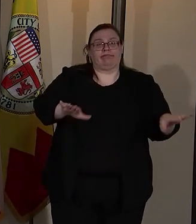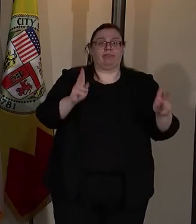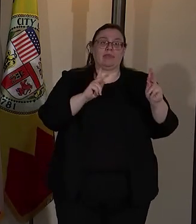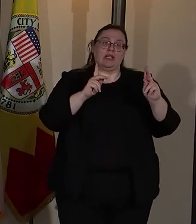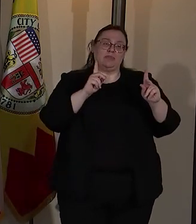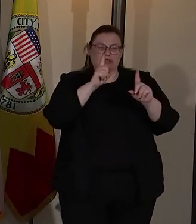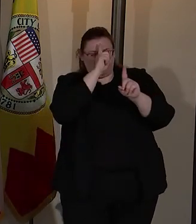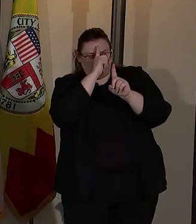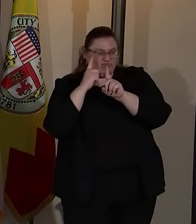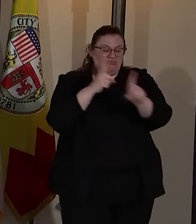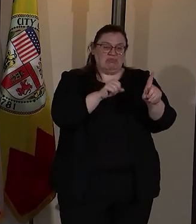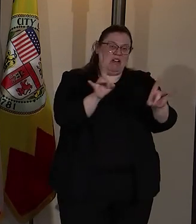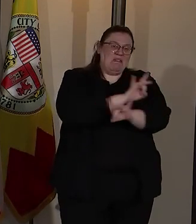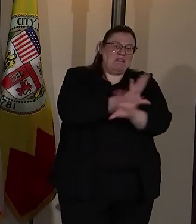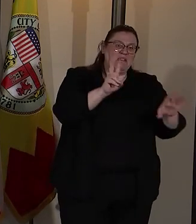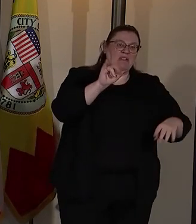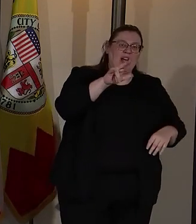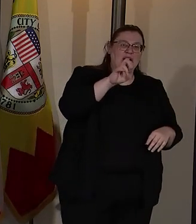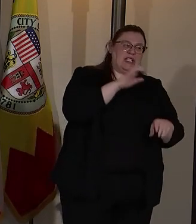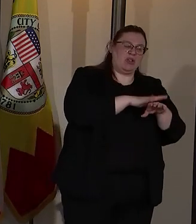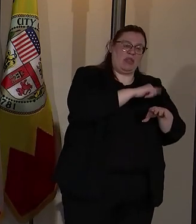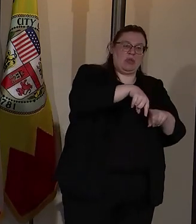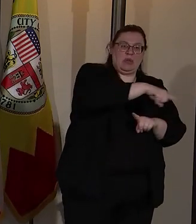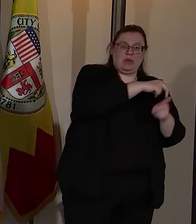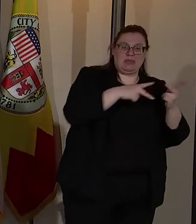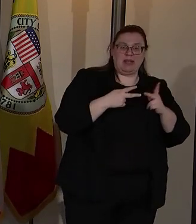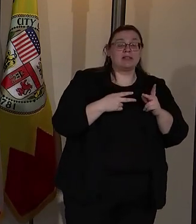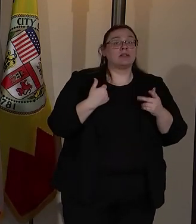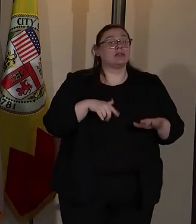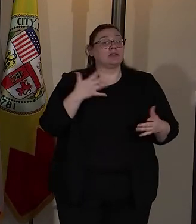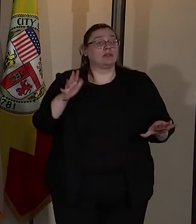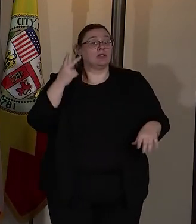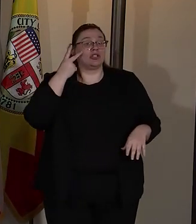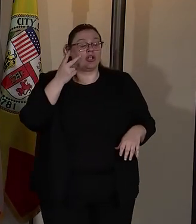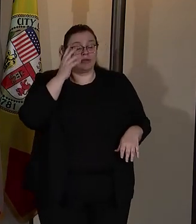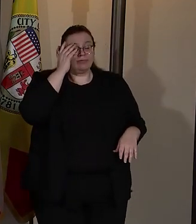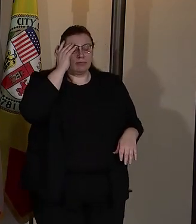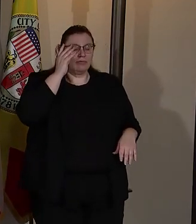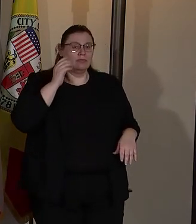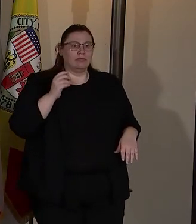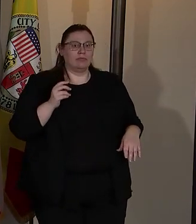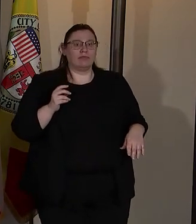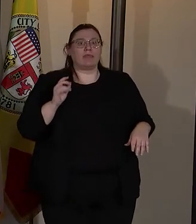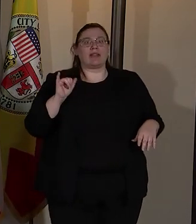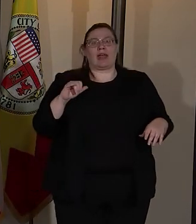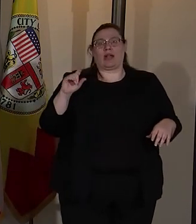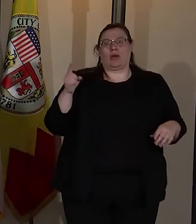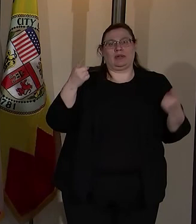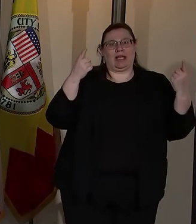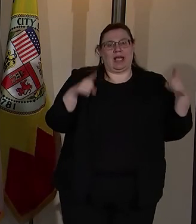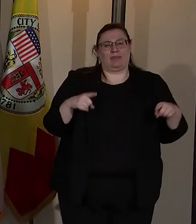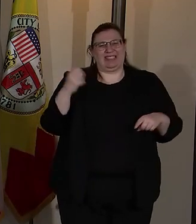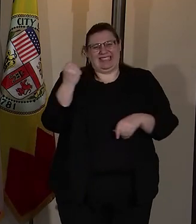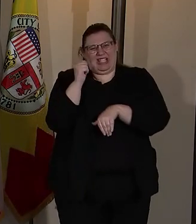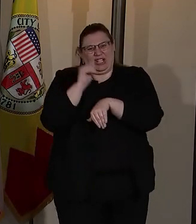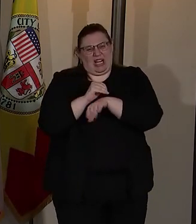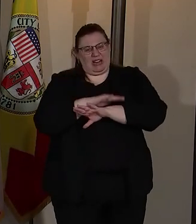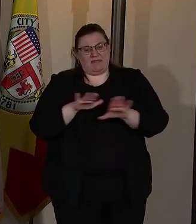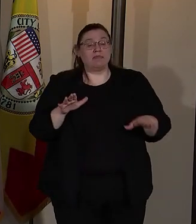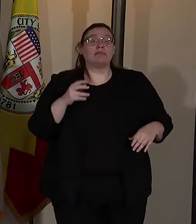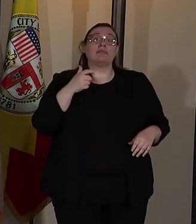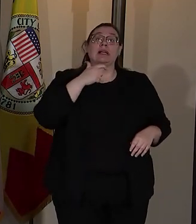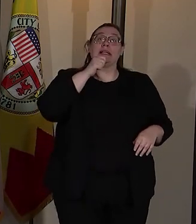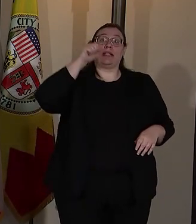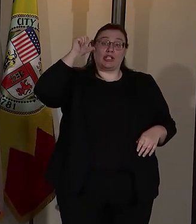hell-bent on violence on those sites. And what we saw was that that was isolated to Saturday night. We saw